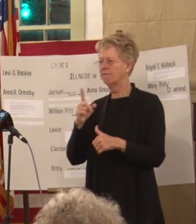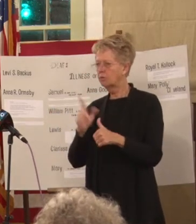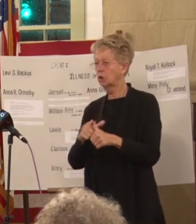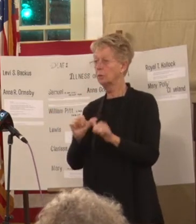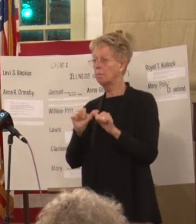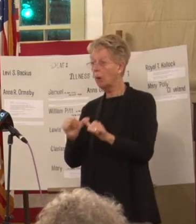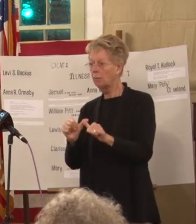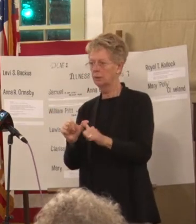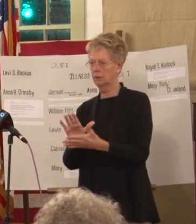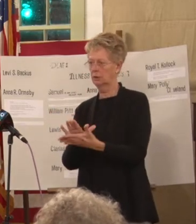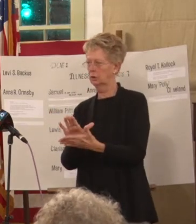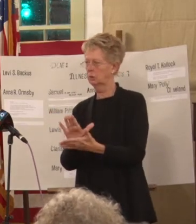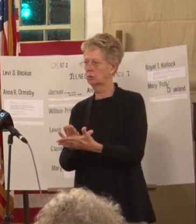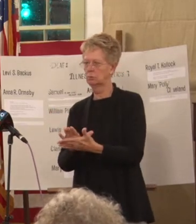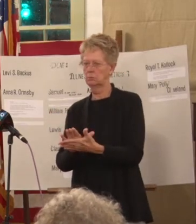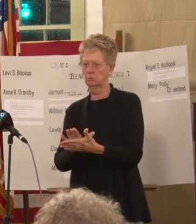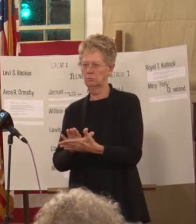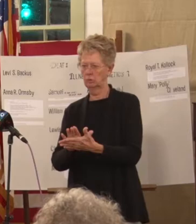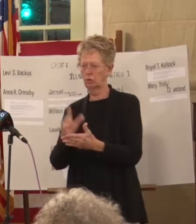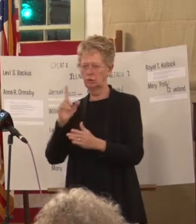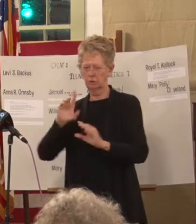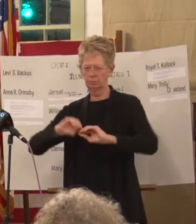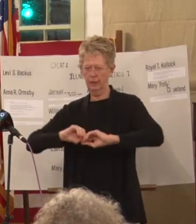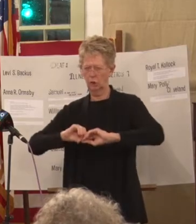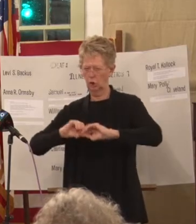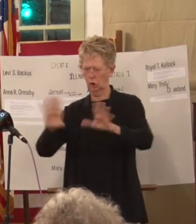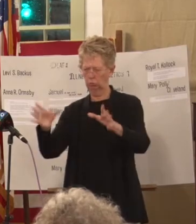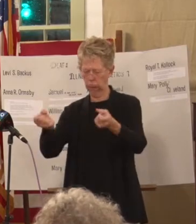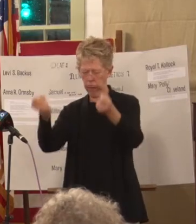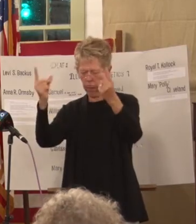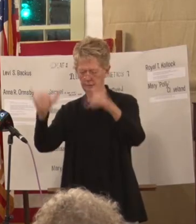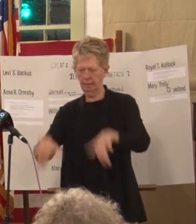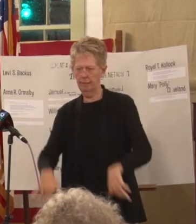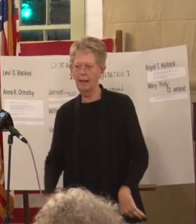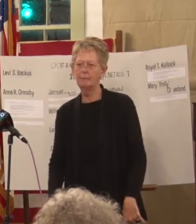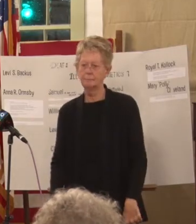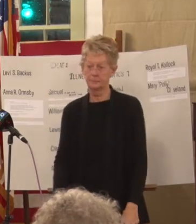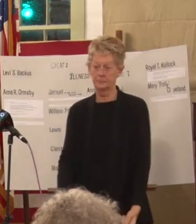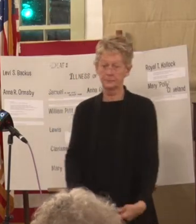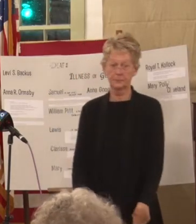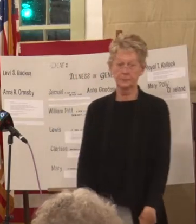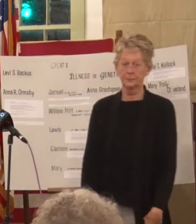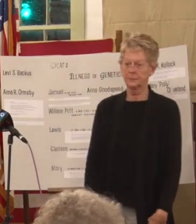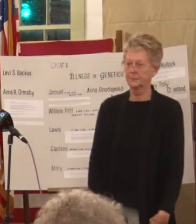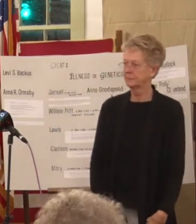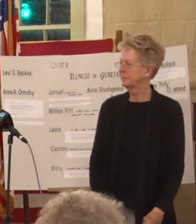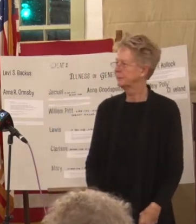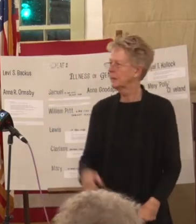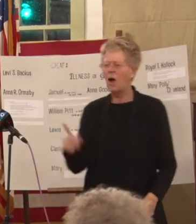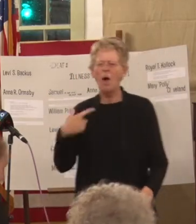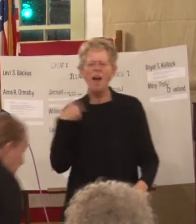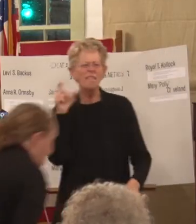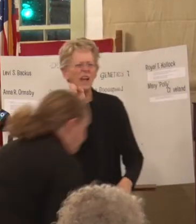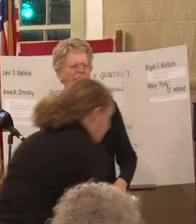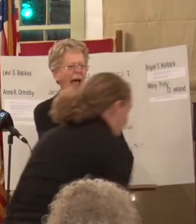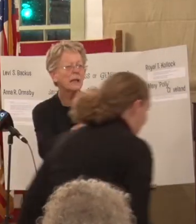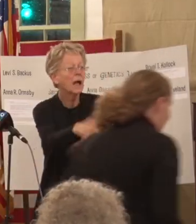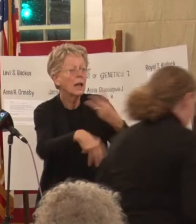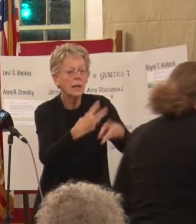So, just clear the record. So, now wait, I gotta ask. Alumni, did you know that?